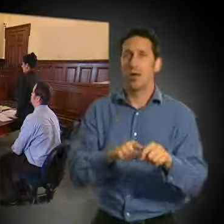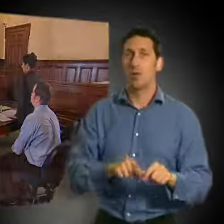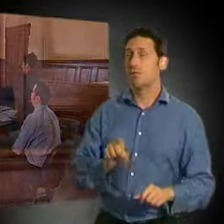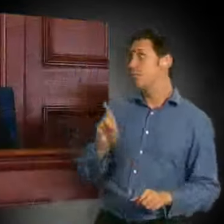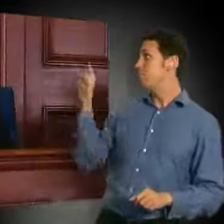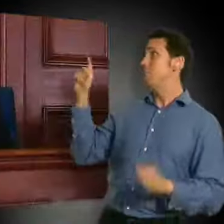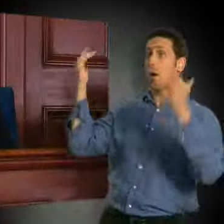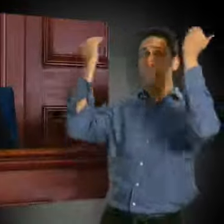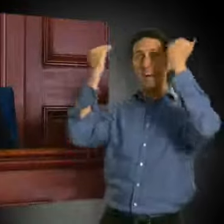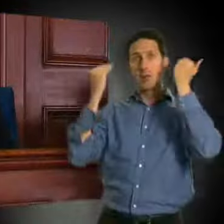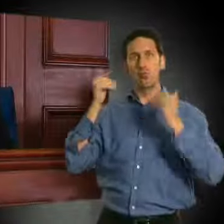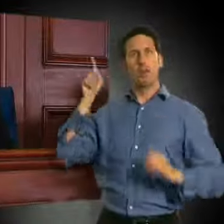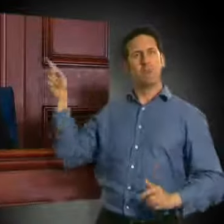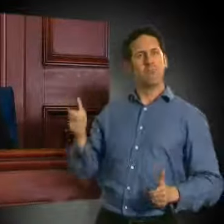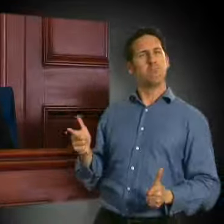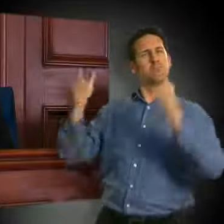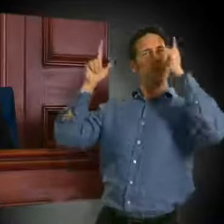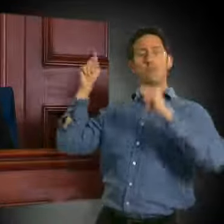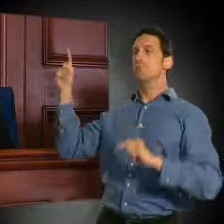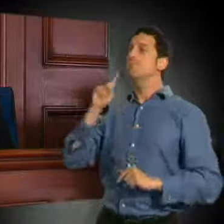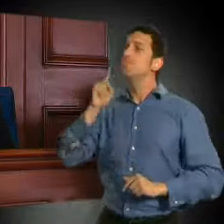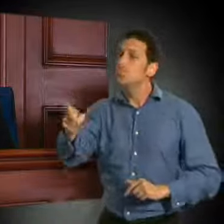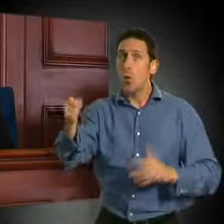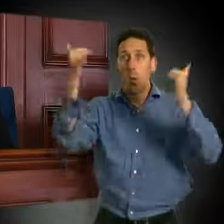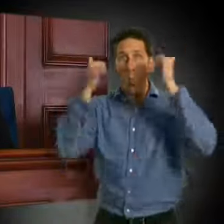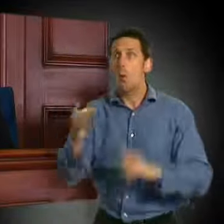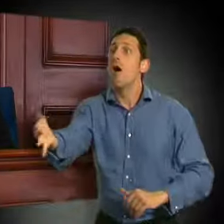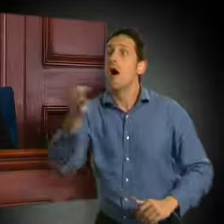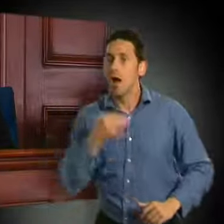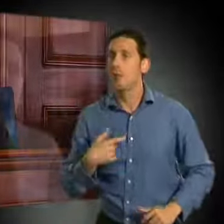Court has lots of rules and procedures, and you need to follow them.